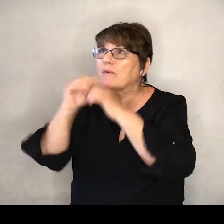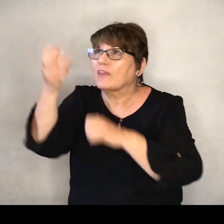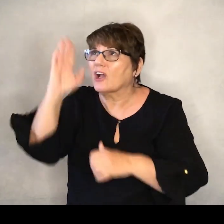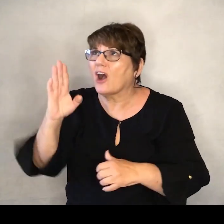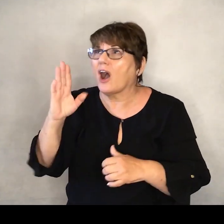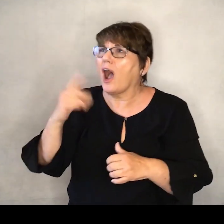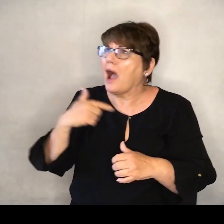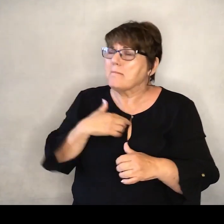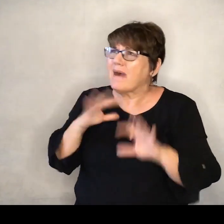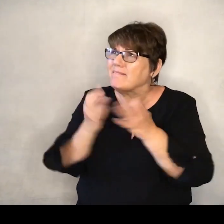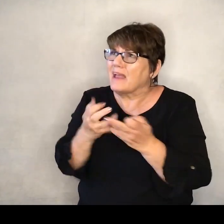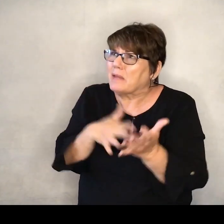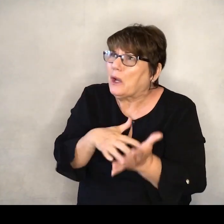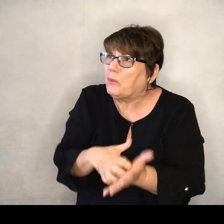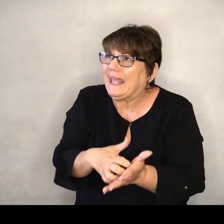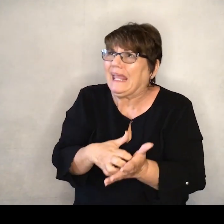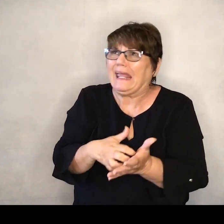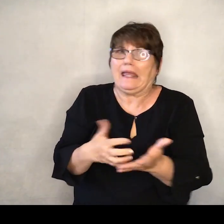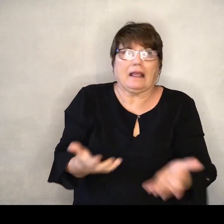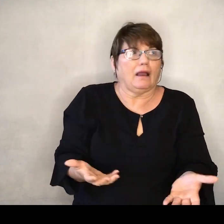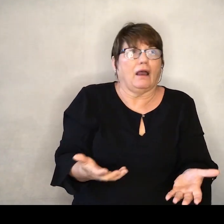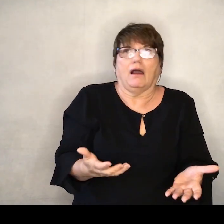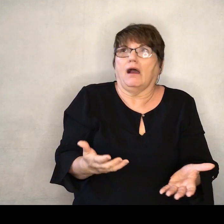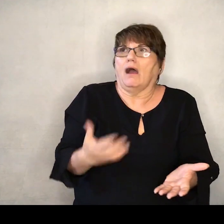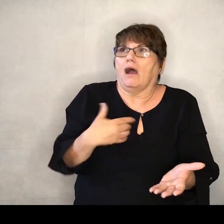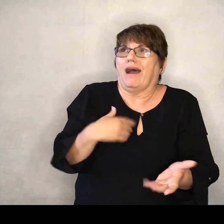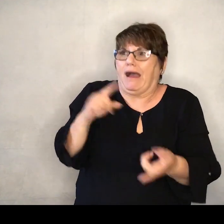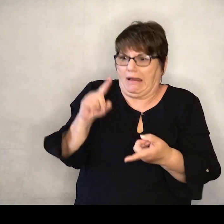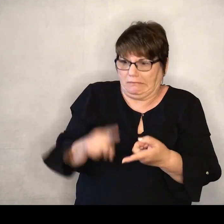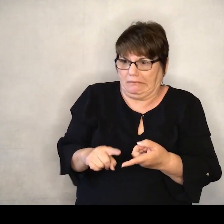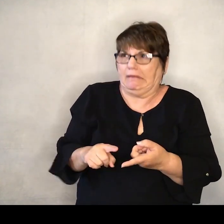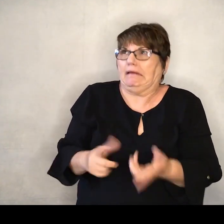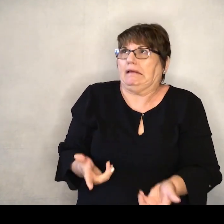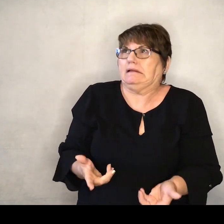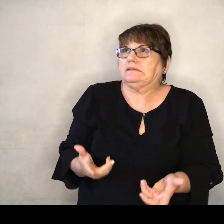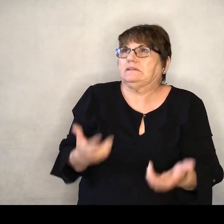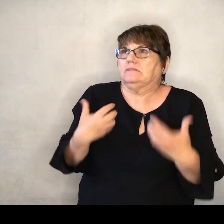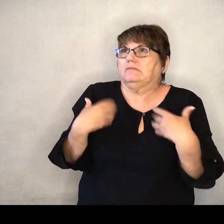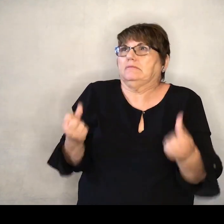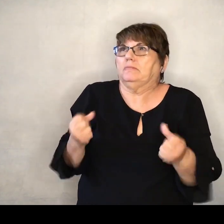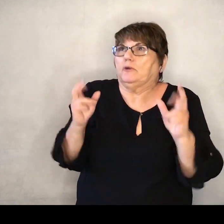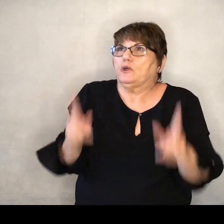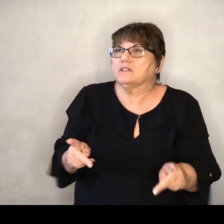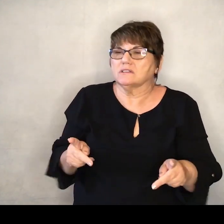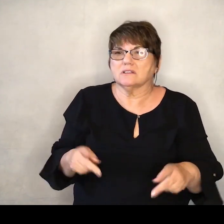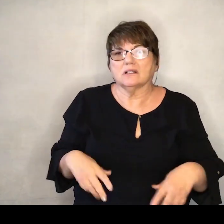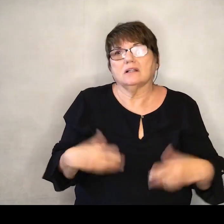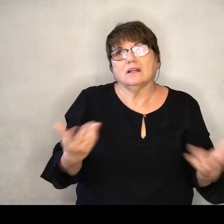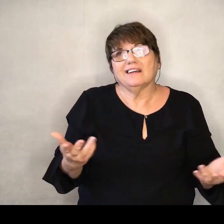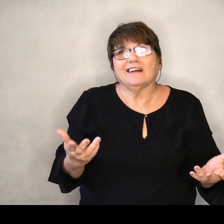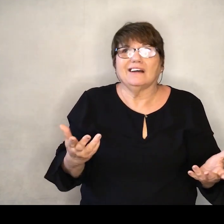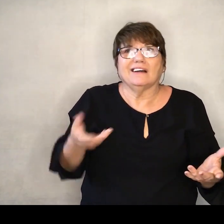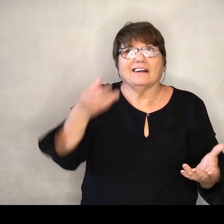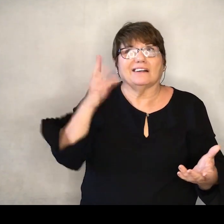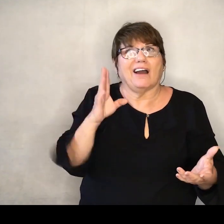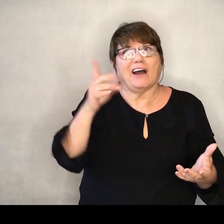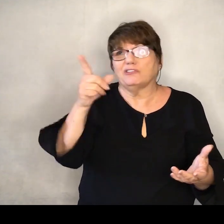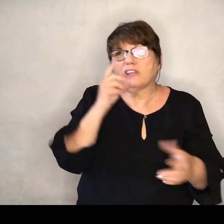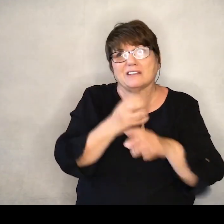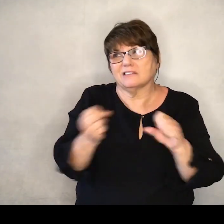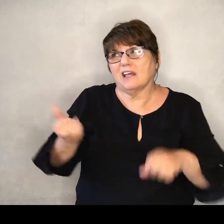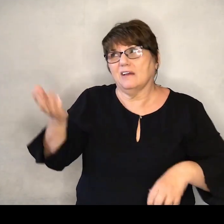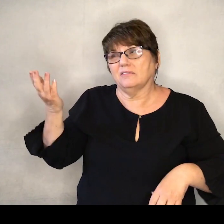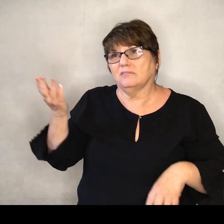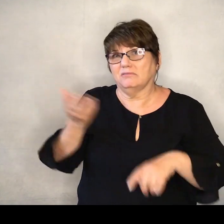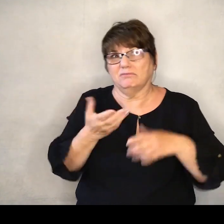from the weakest family. And in fact, he's the least in the family. And then he says, well, God, you know, you haven't saved us from the